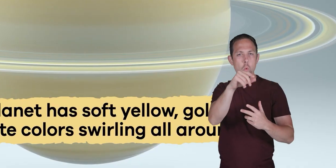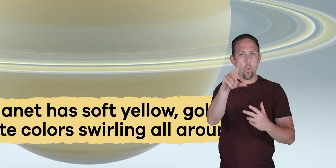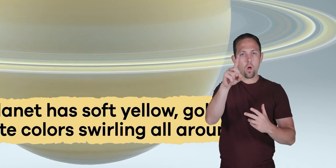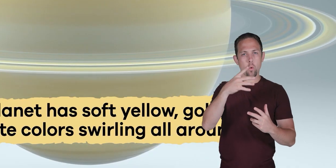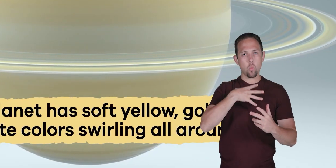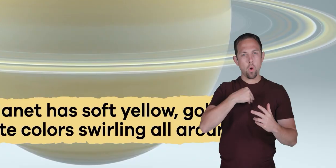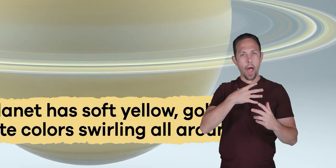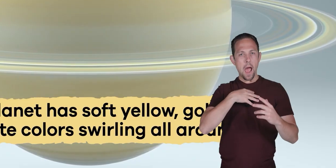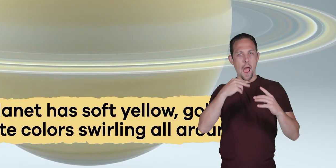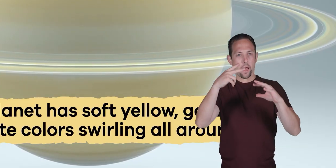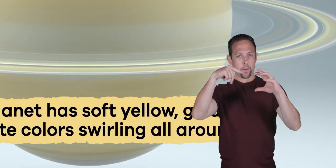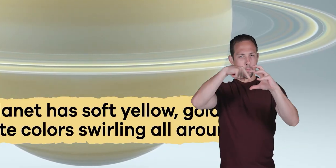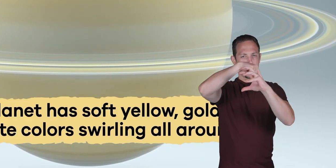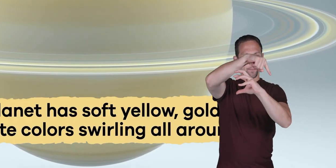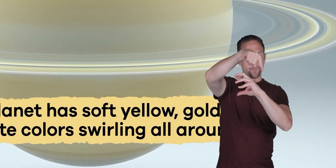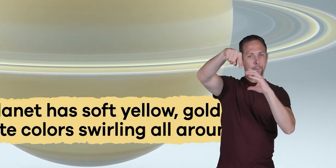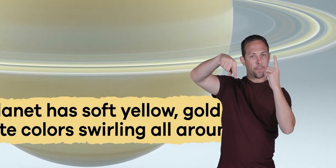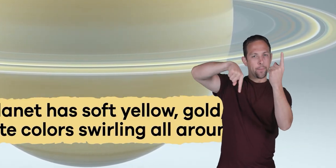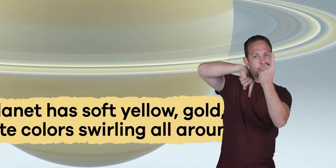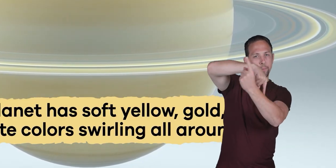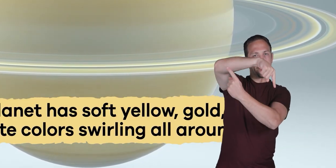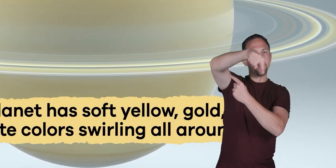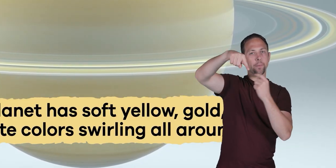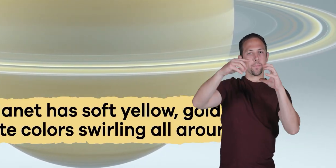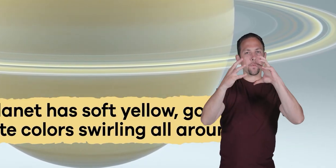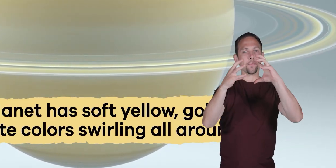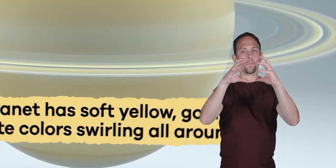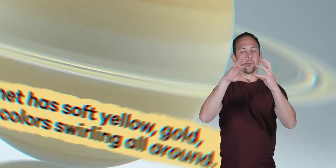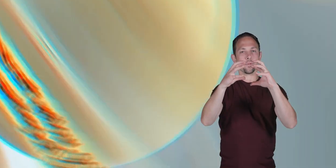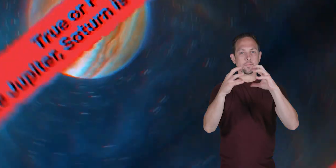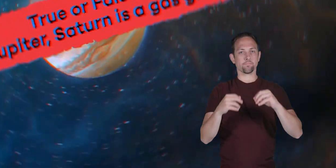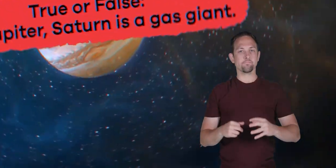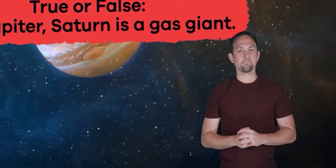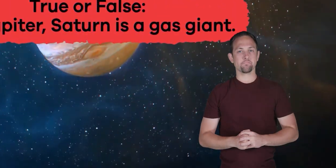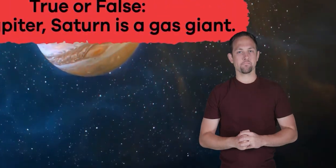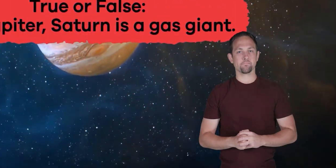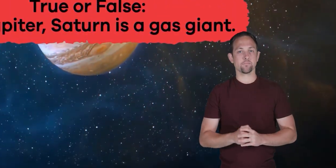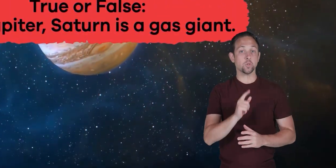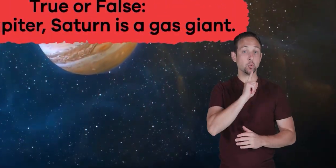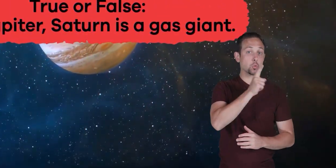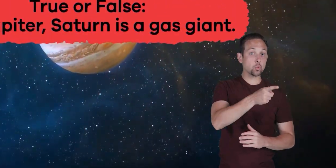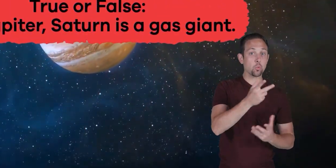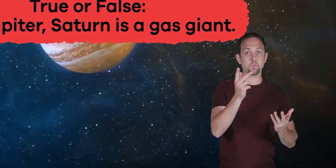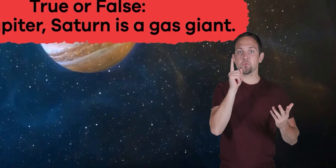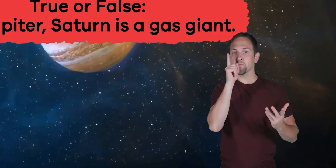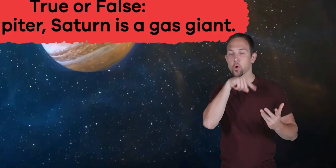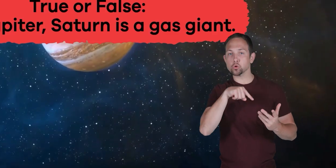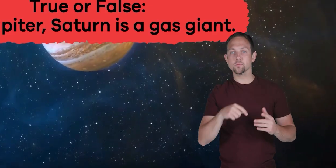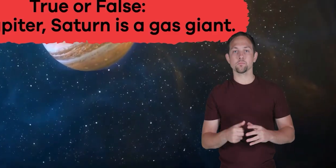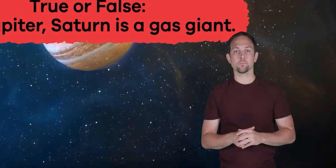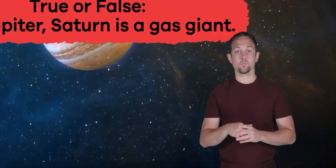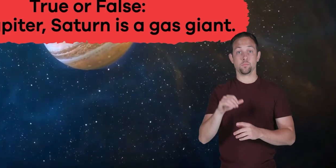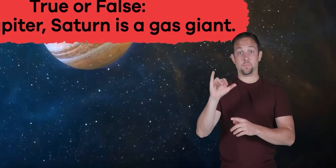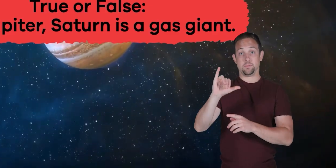white colors swirling all around true or false like Jupiter